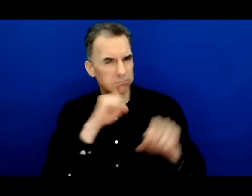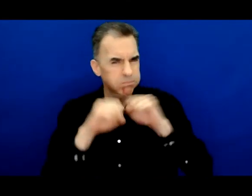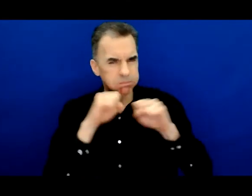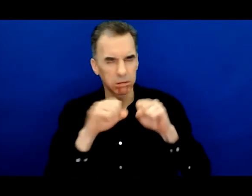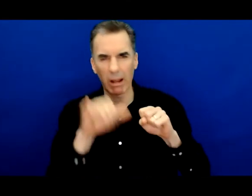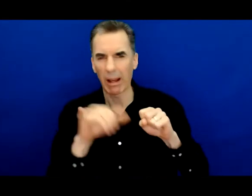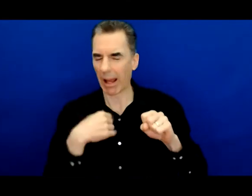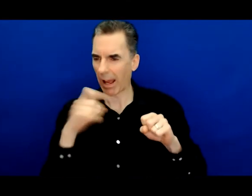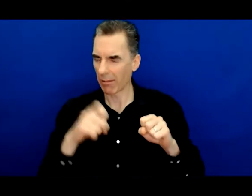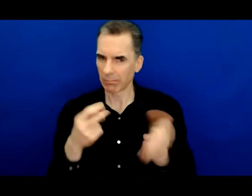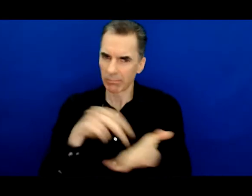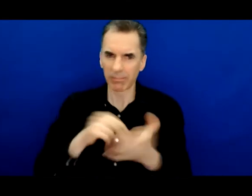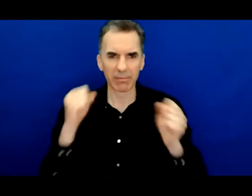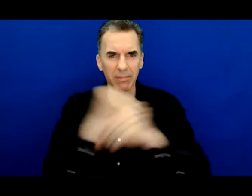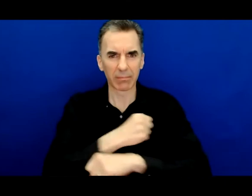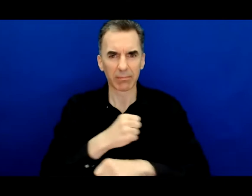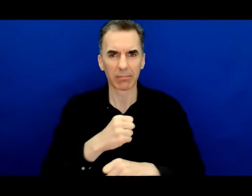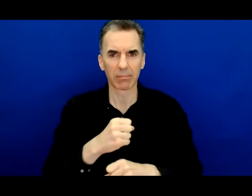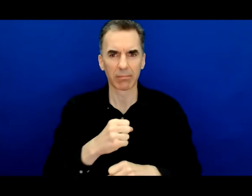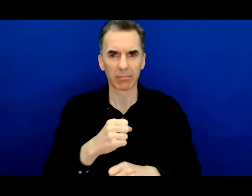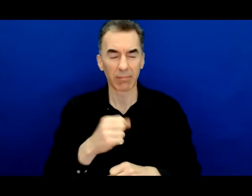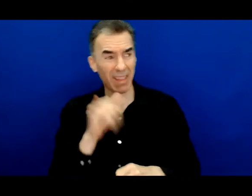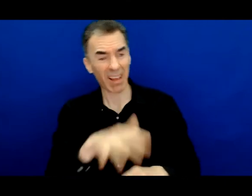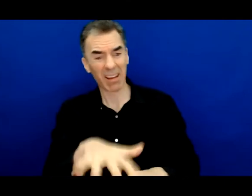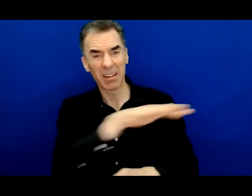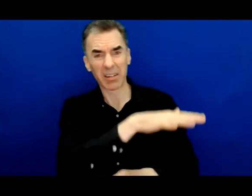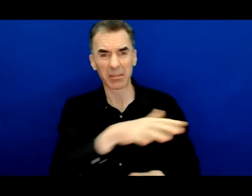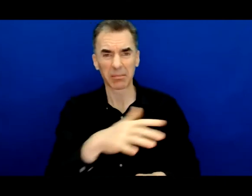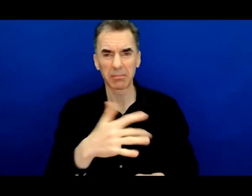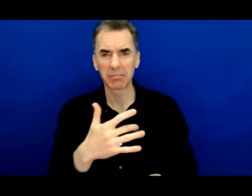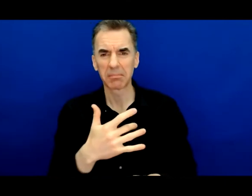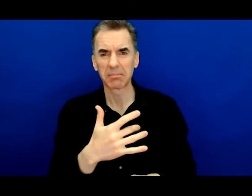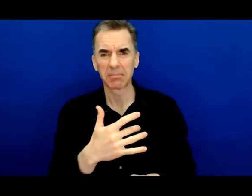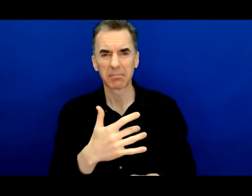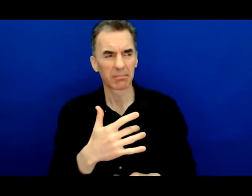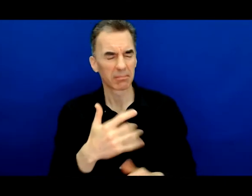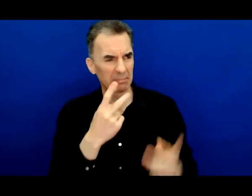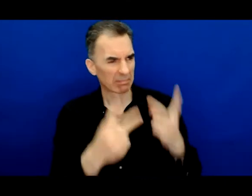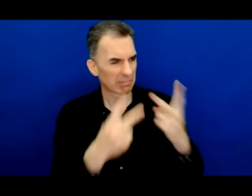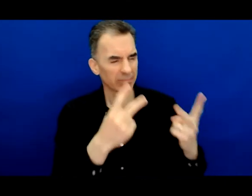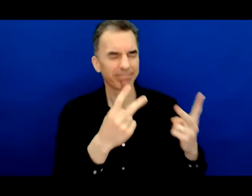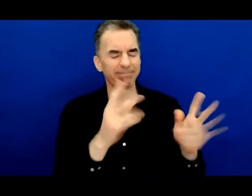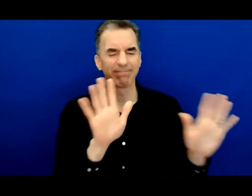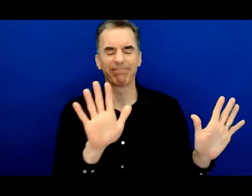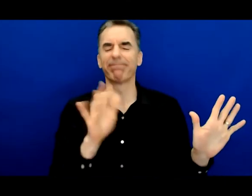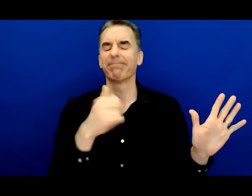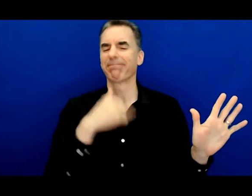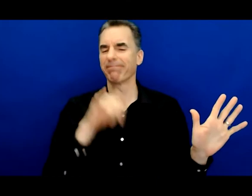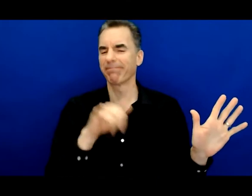problematic and hyper-masculinity was celebrated. I went back to my hood to become better at what I was doing.